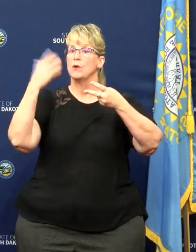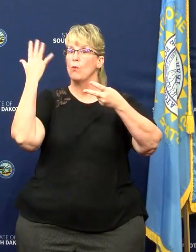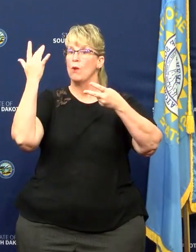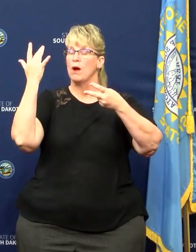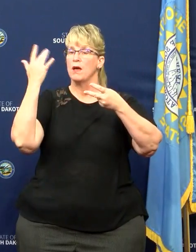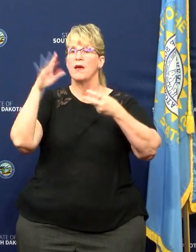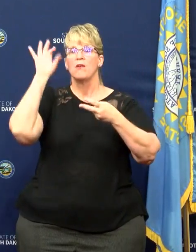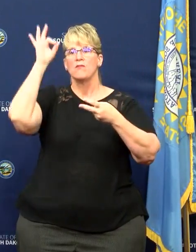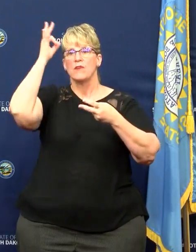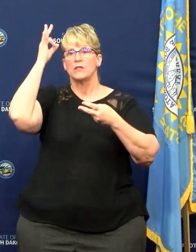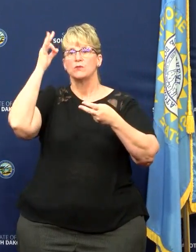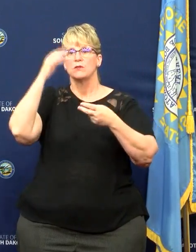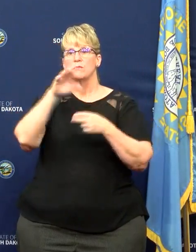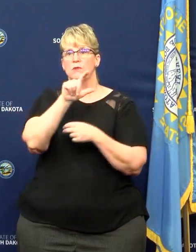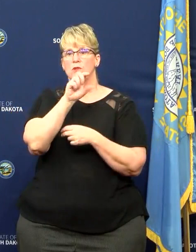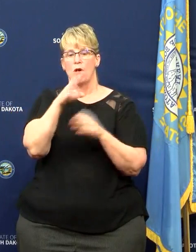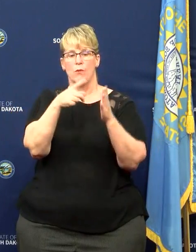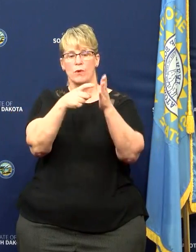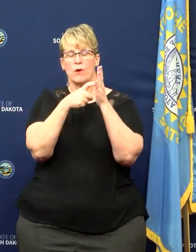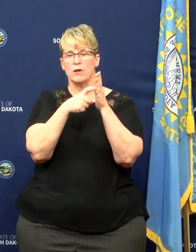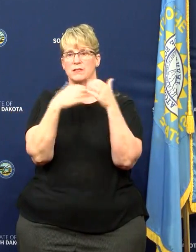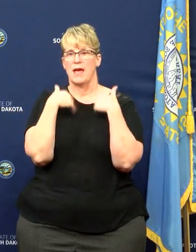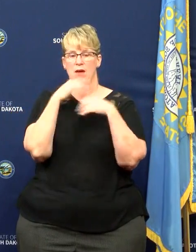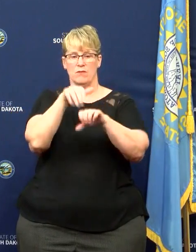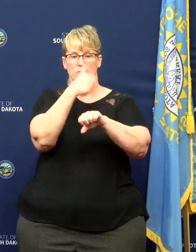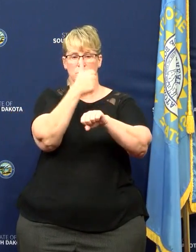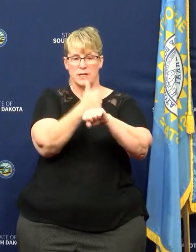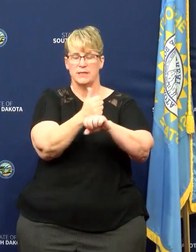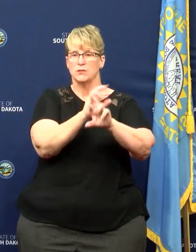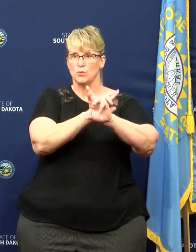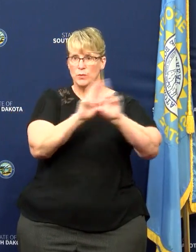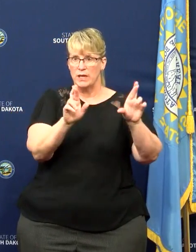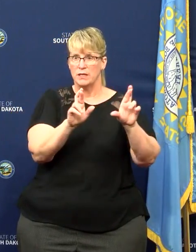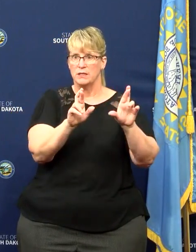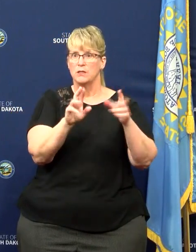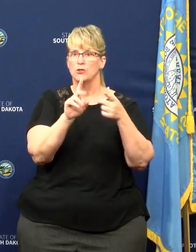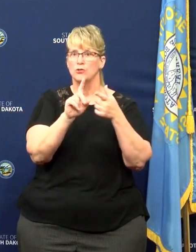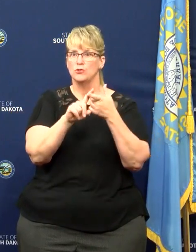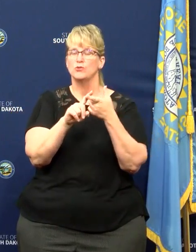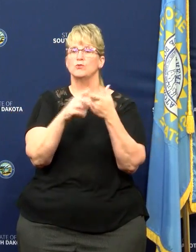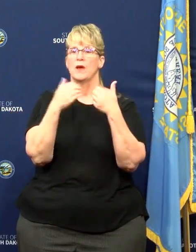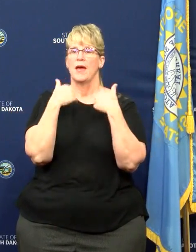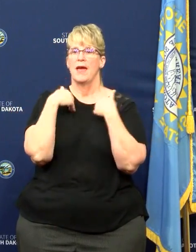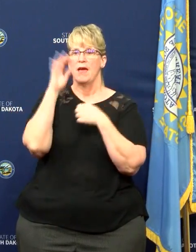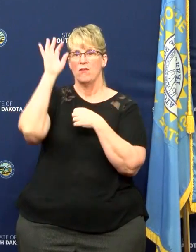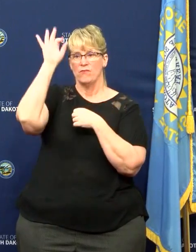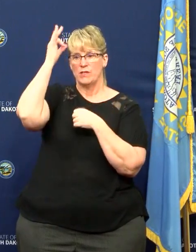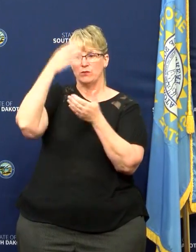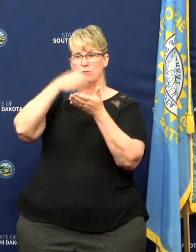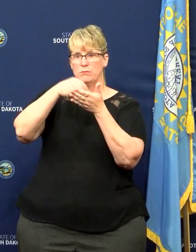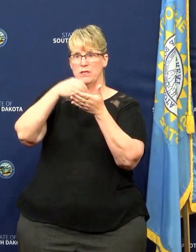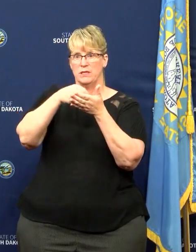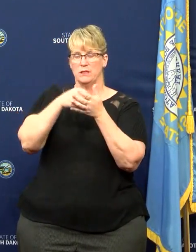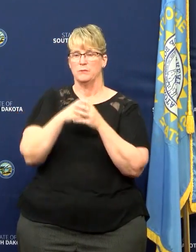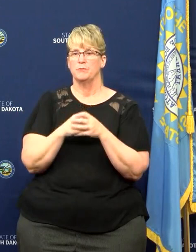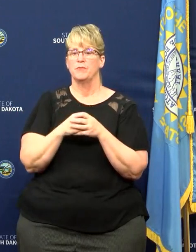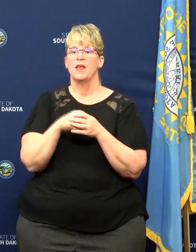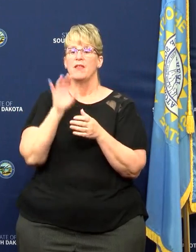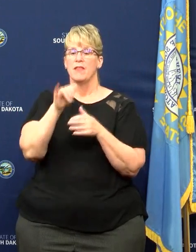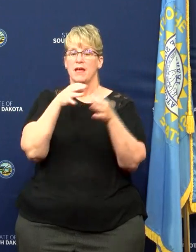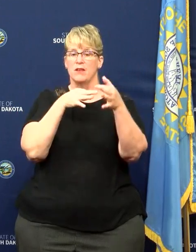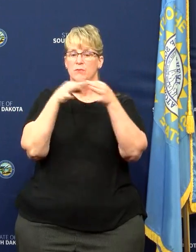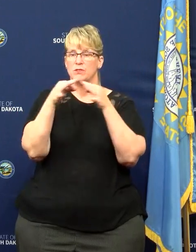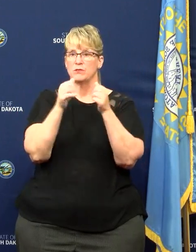federal law requires us to have it in place in order to be able to access federal dollars. The details